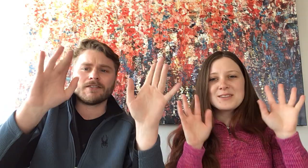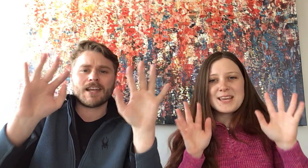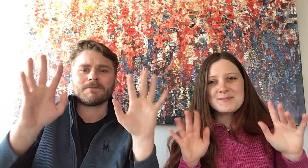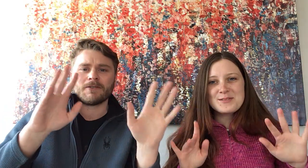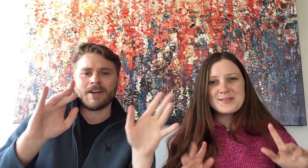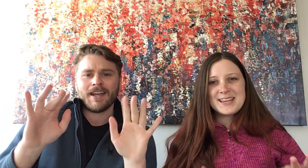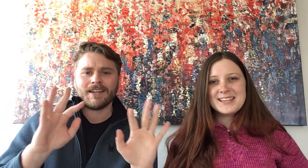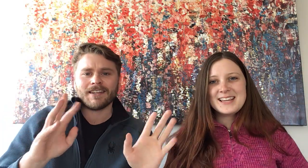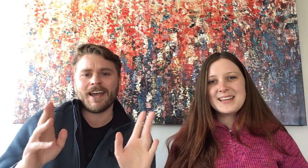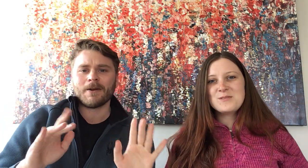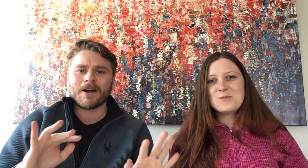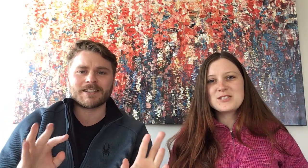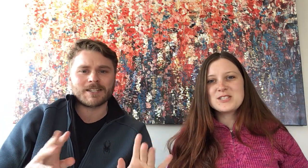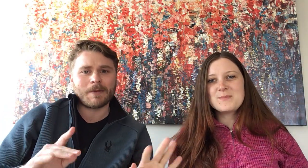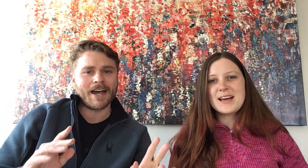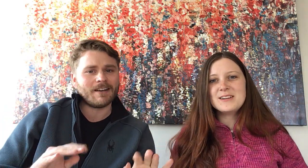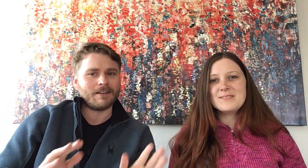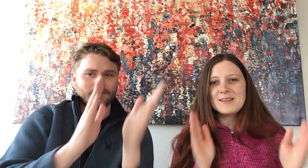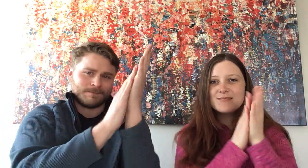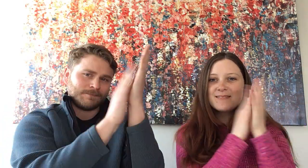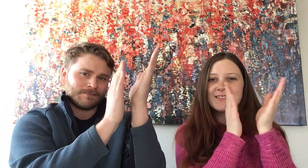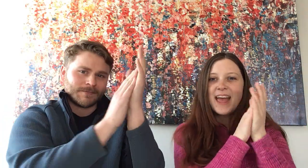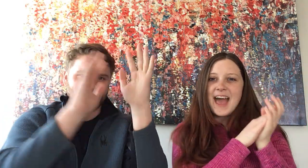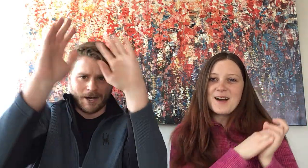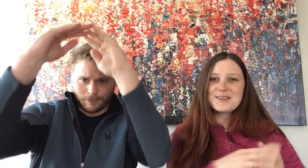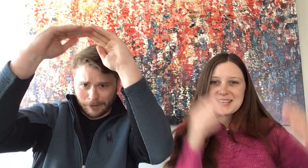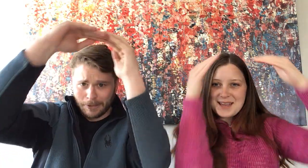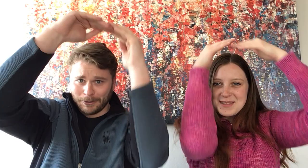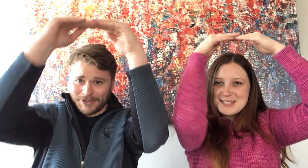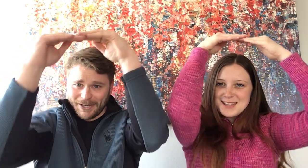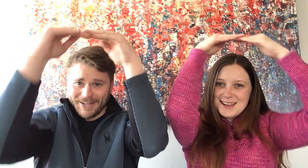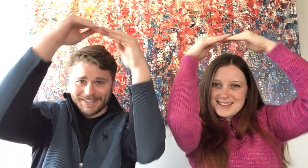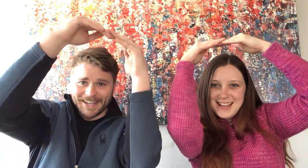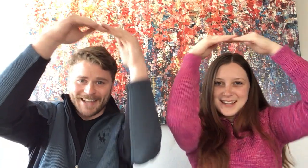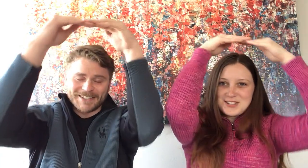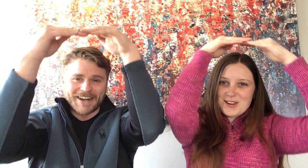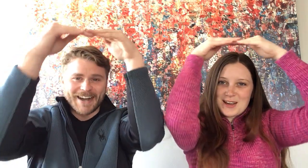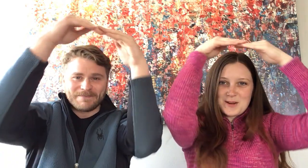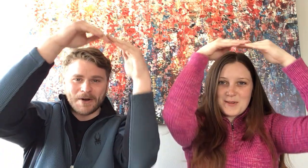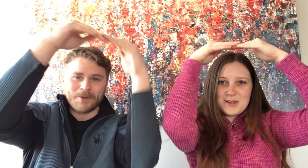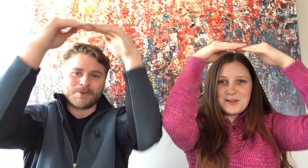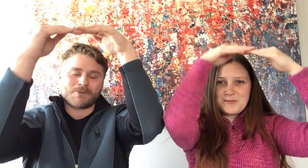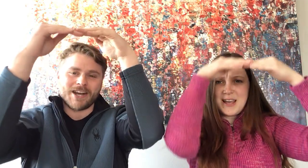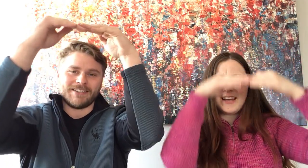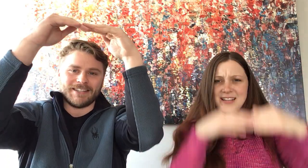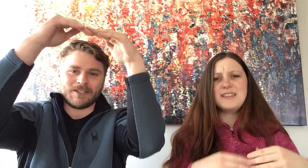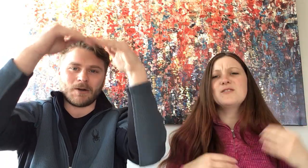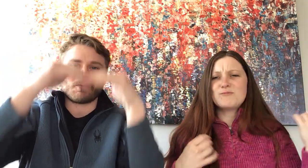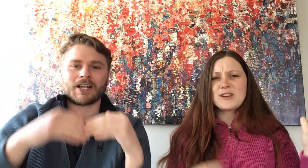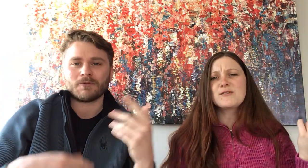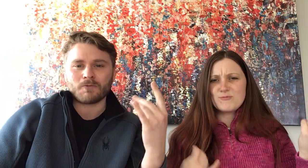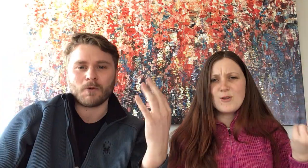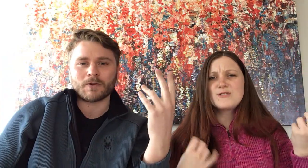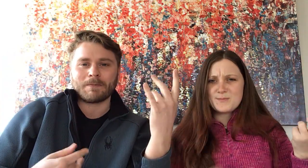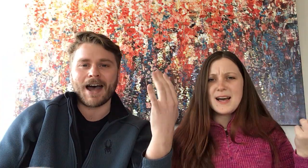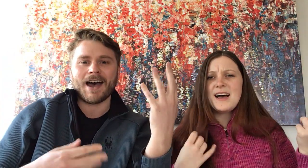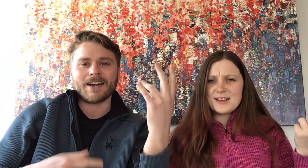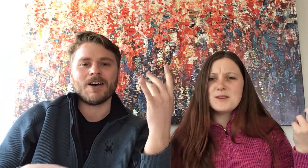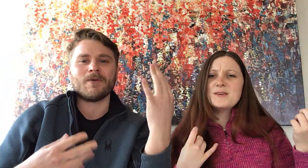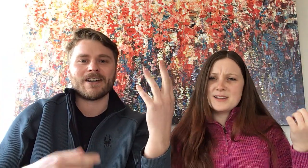came the rain and washed the spider up. Out came the sun that dried up all the rain. Then the Rock and Roll Spider went